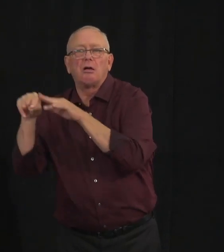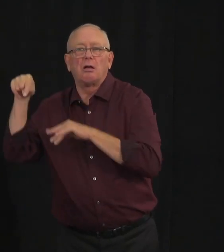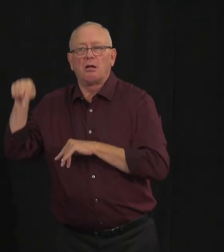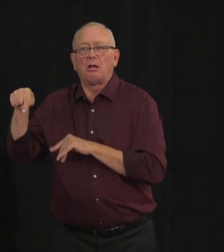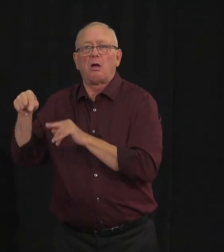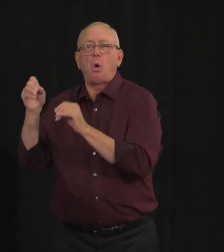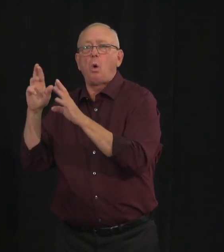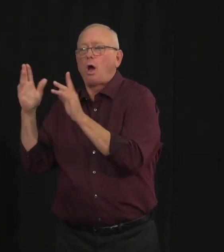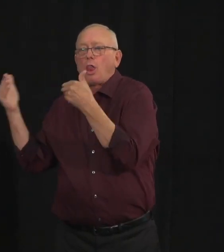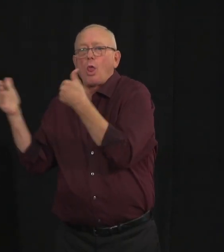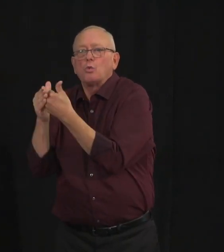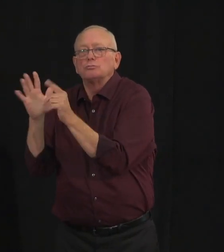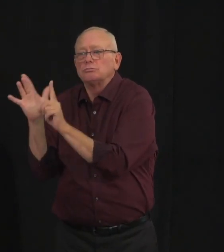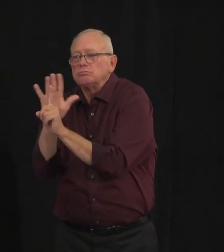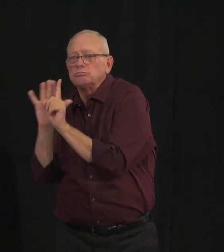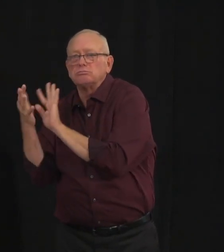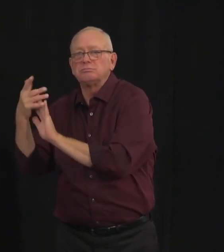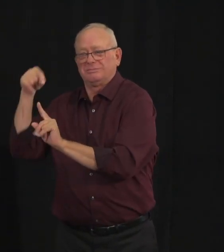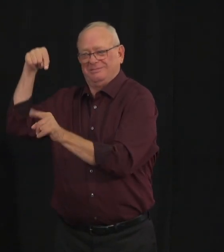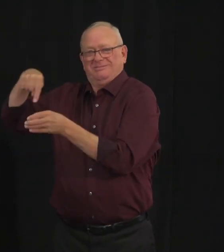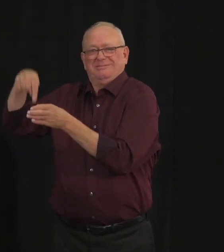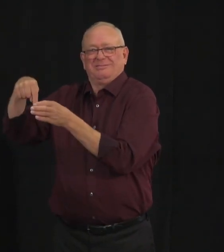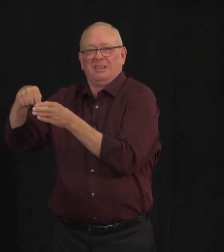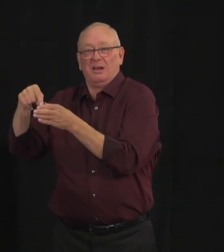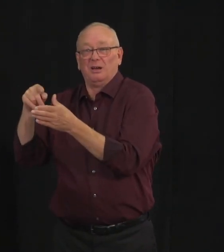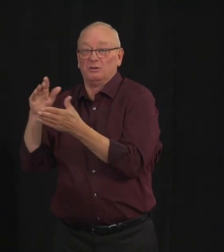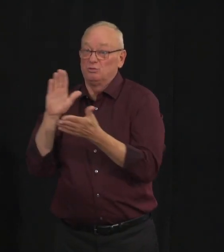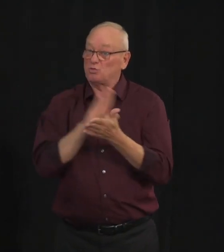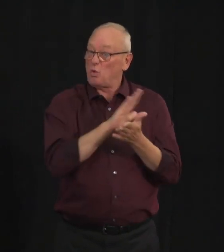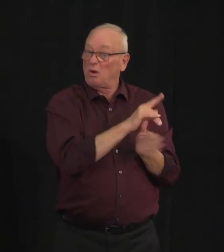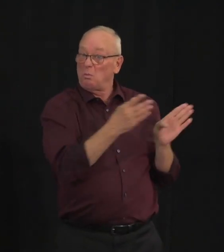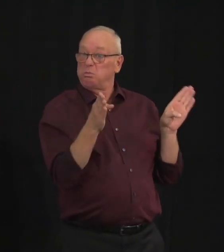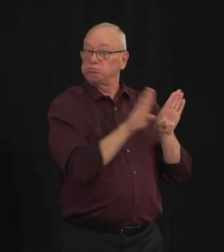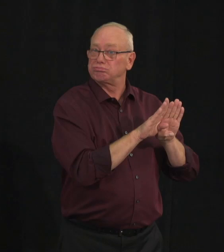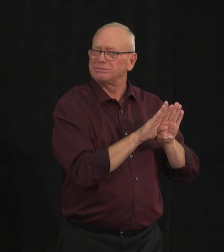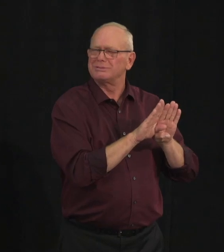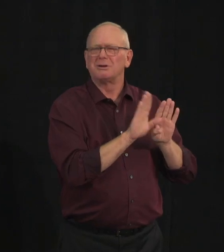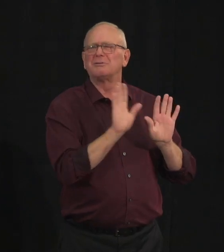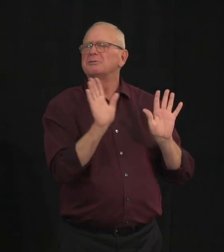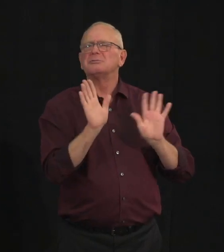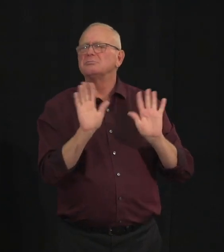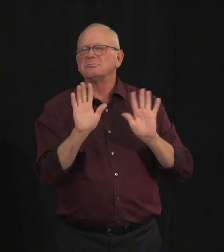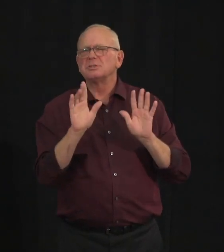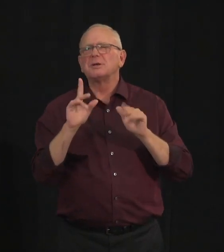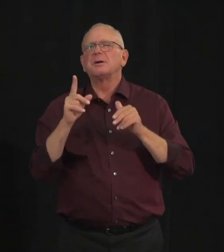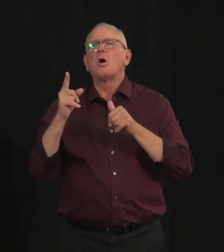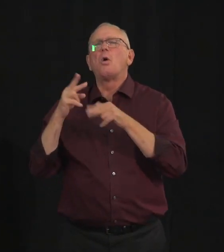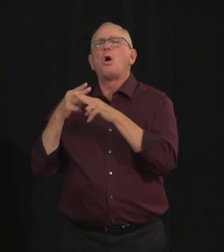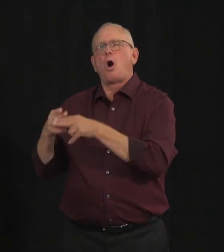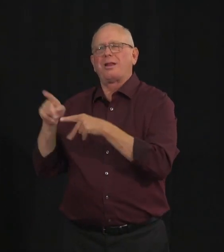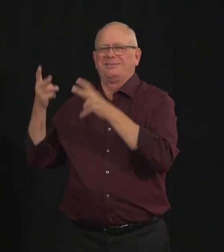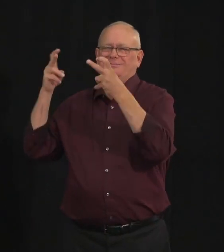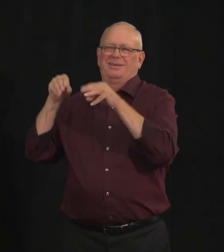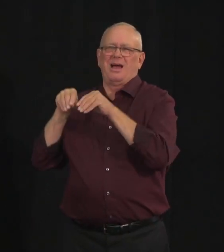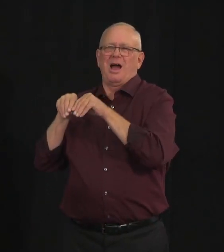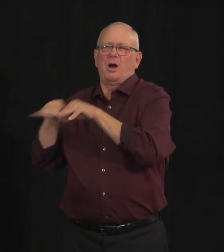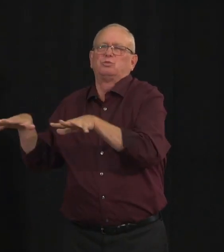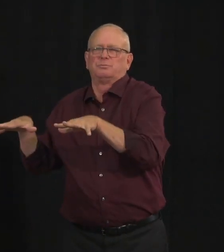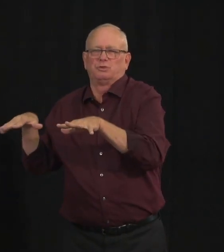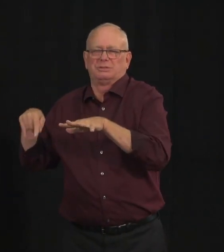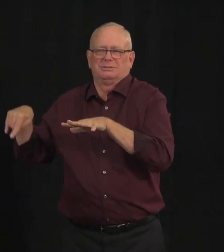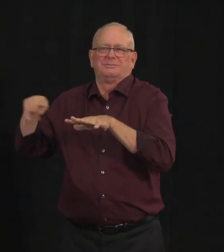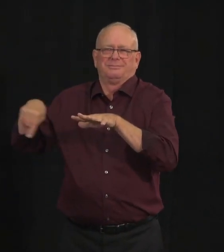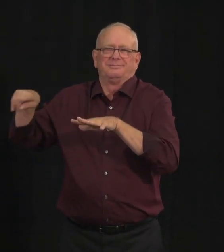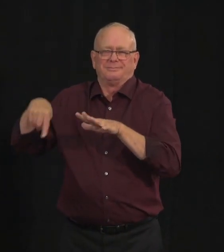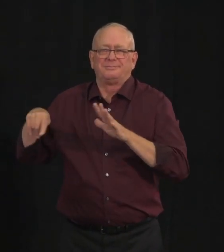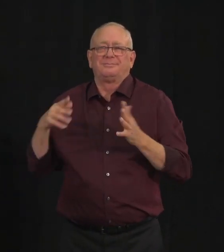A school outbreak may be declared as a precaution during an investigation with this instance, but does not necessarily mean that the school